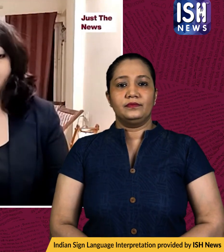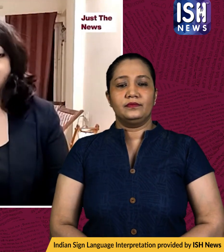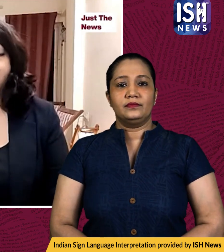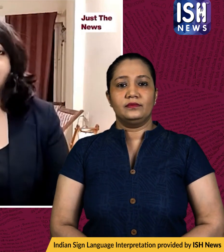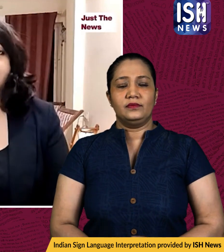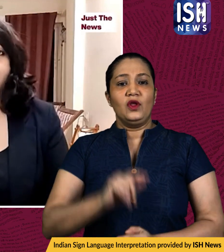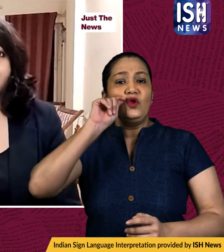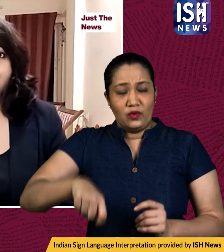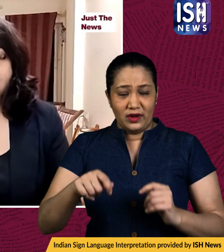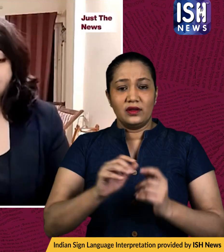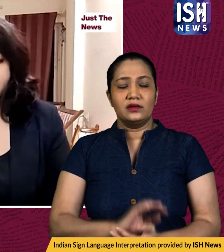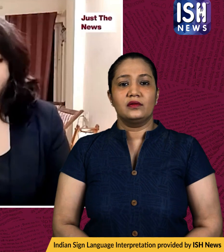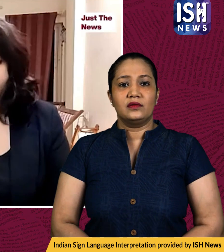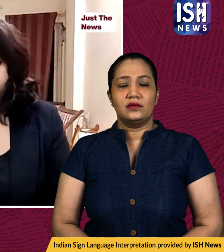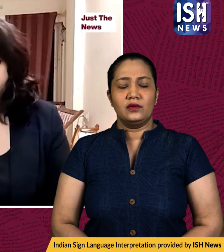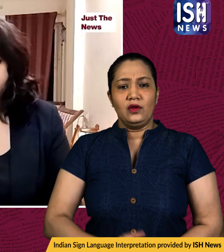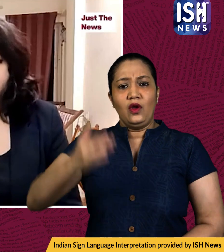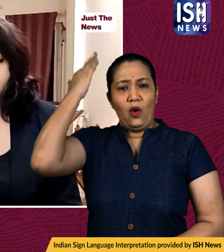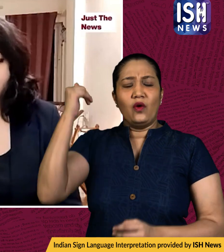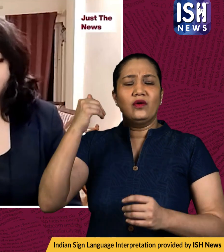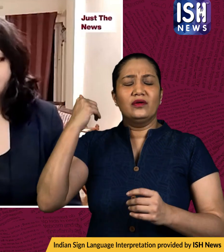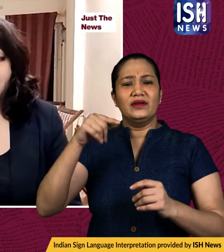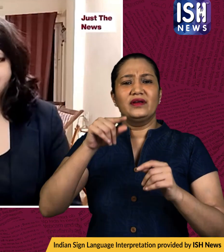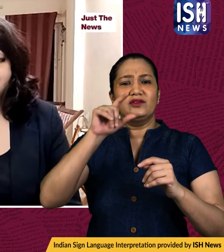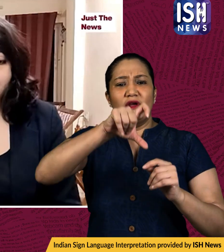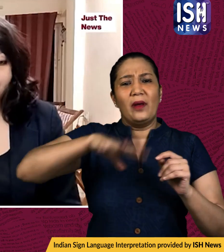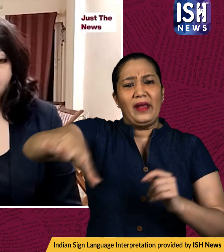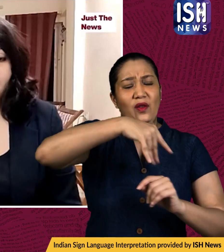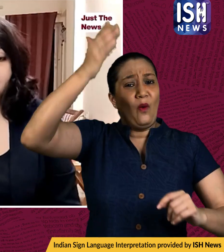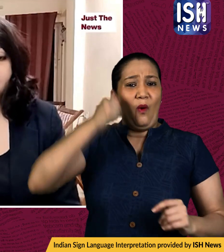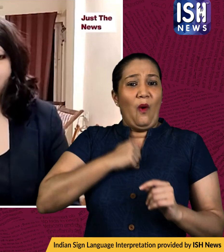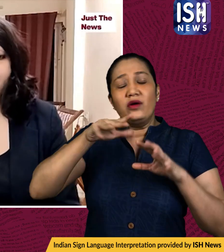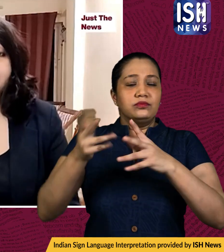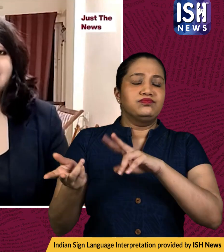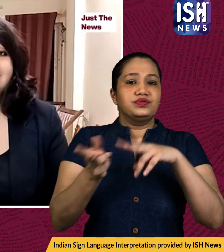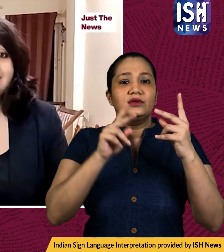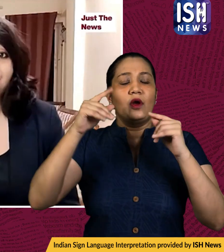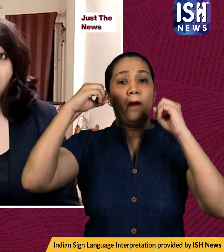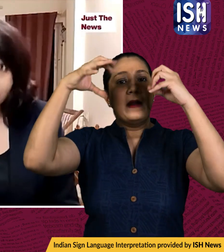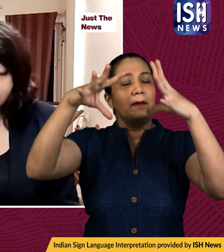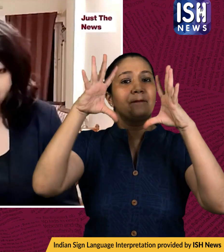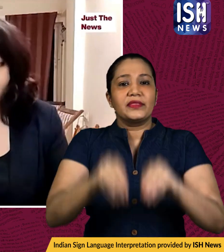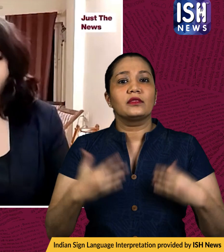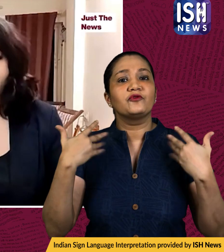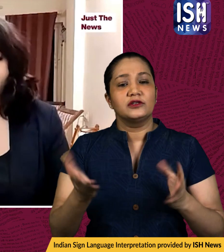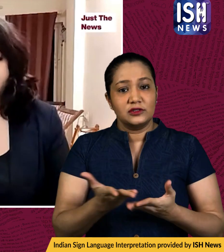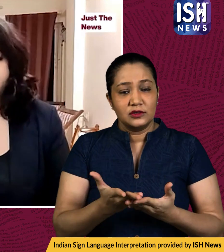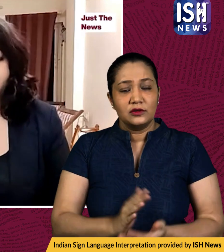ukraine has also said that the former nuclear plant at chernobyl has lost its power supply following the